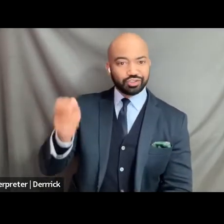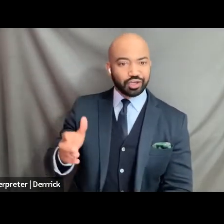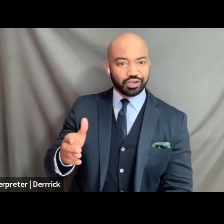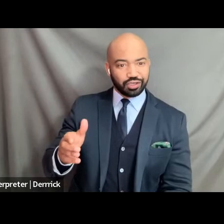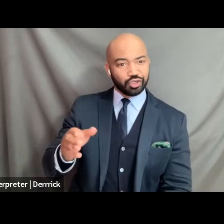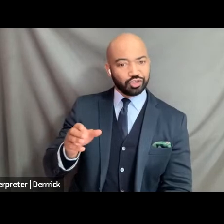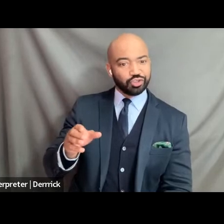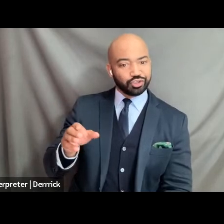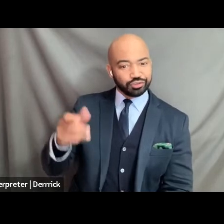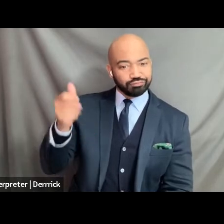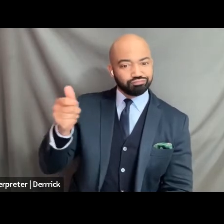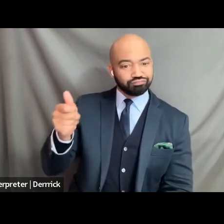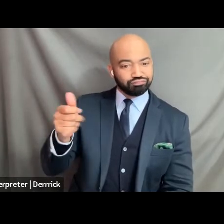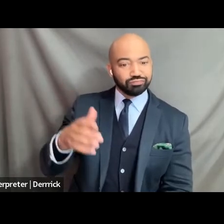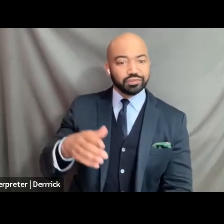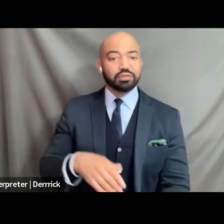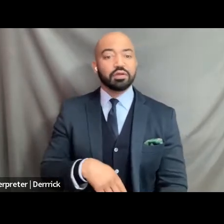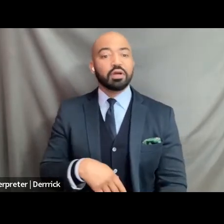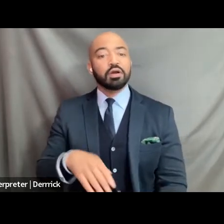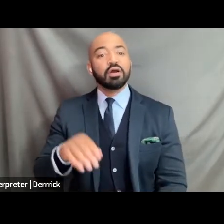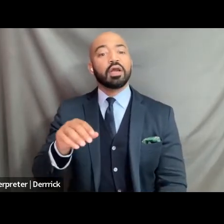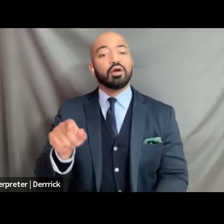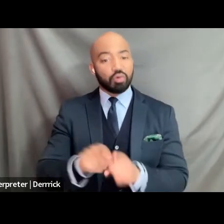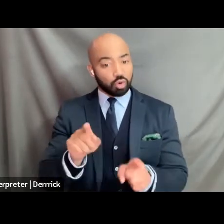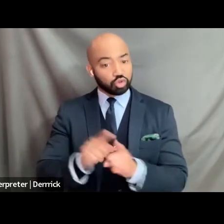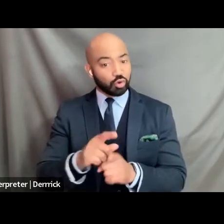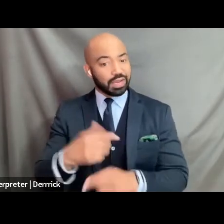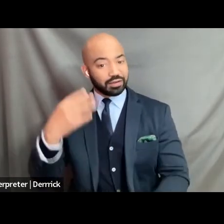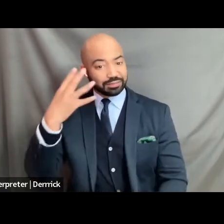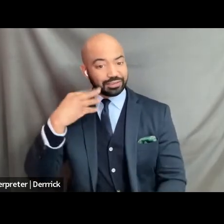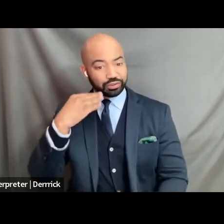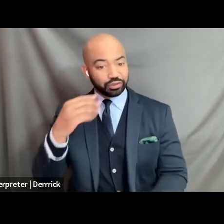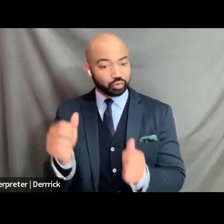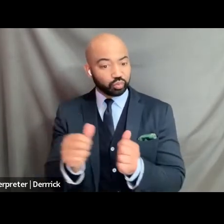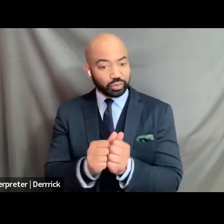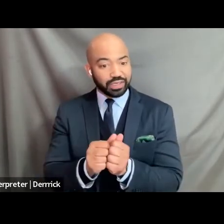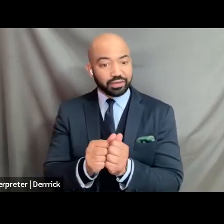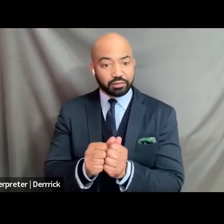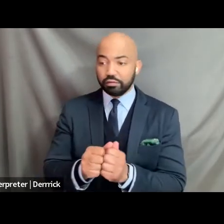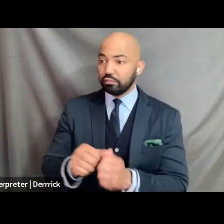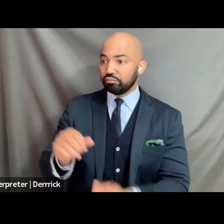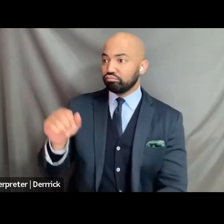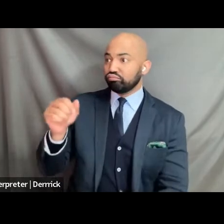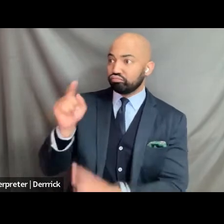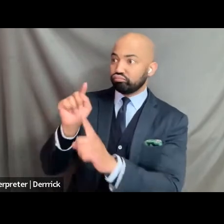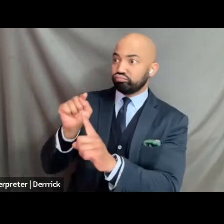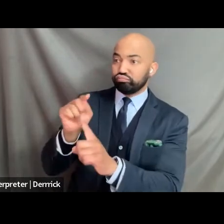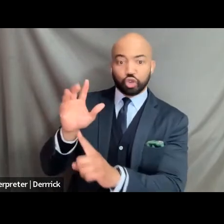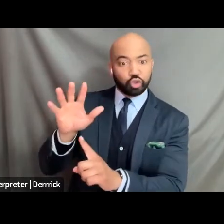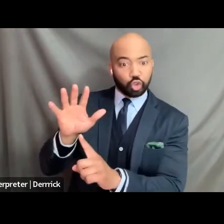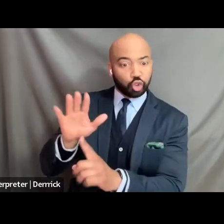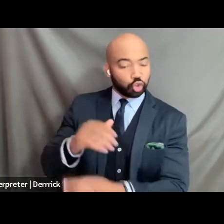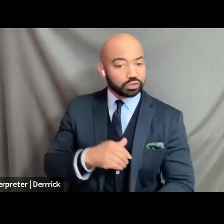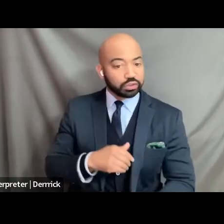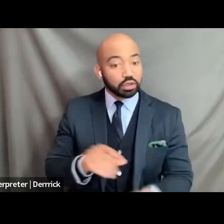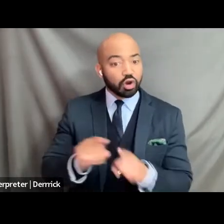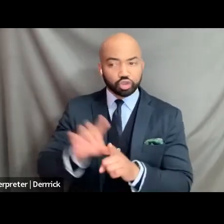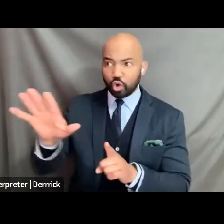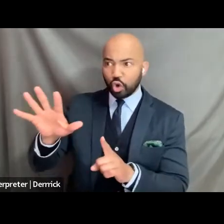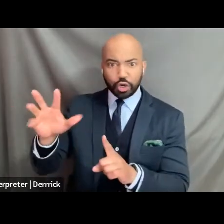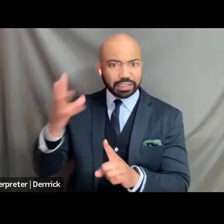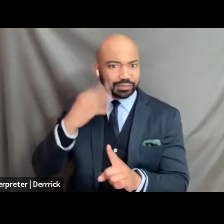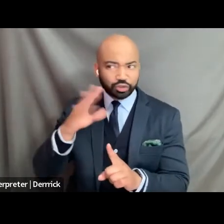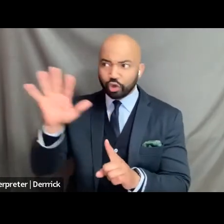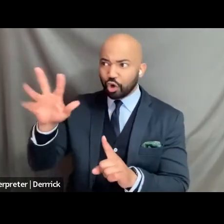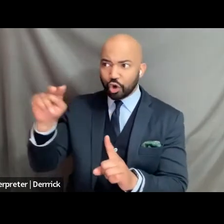experiences in the background of judge brown and be able to pull her experiences be able to pull her lens and bring